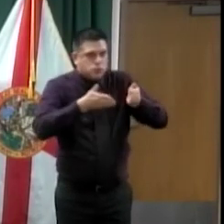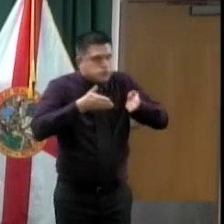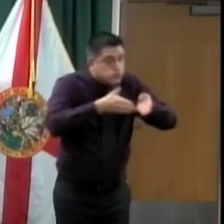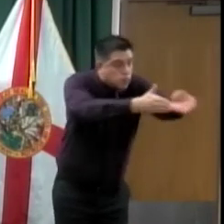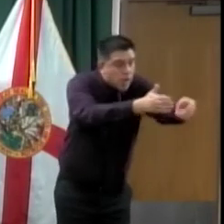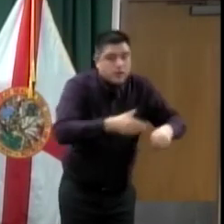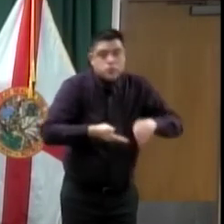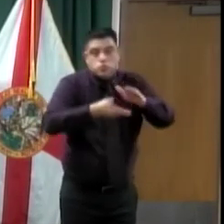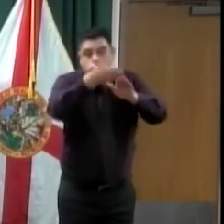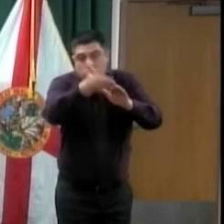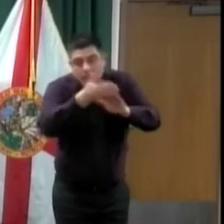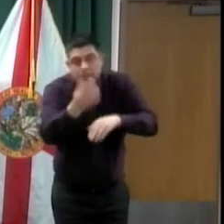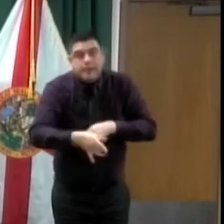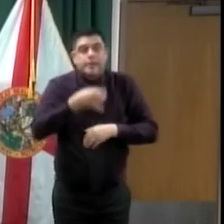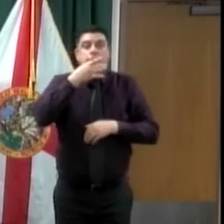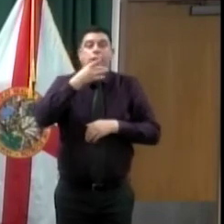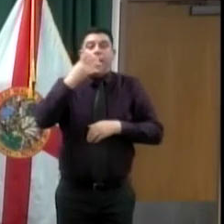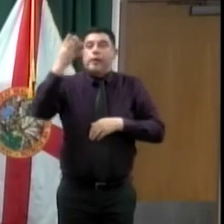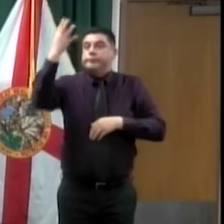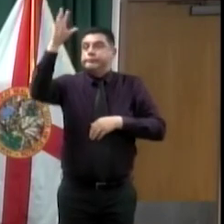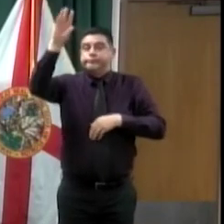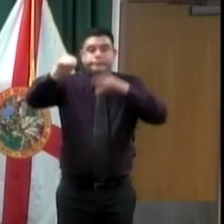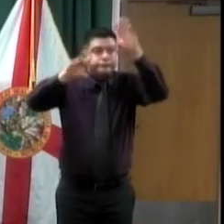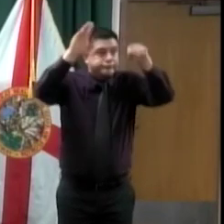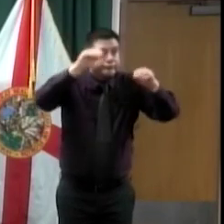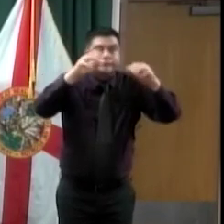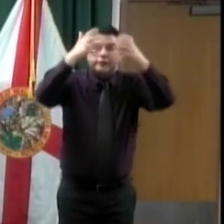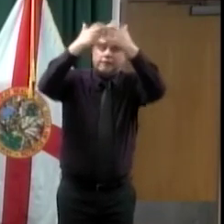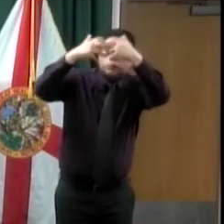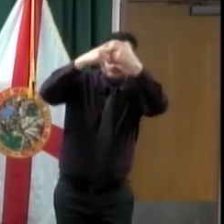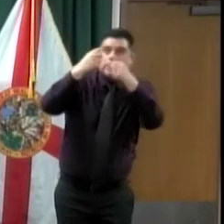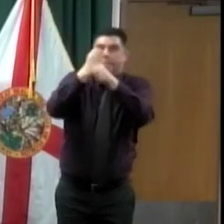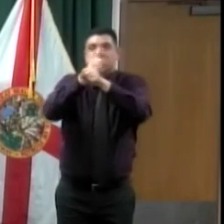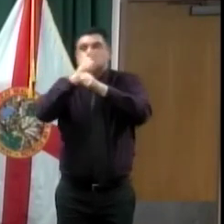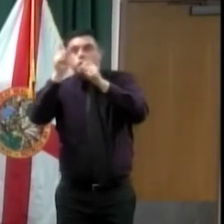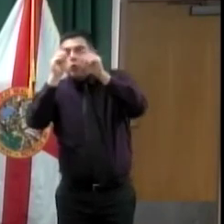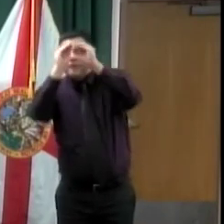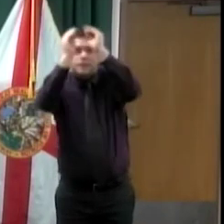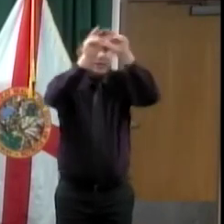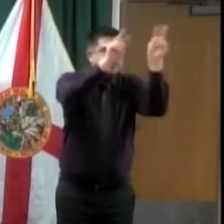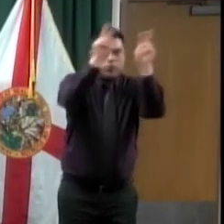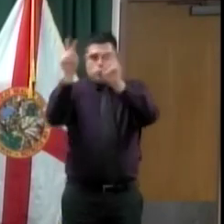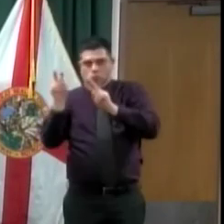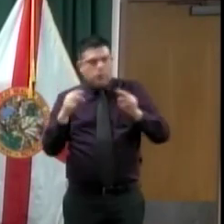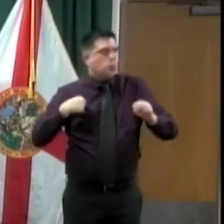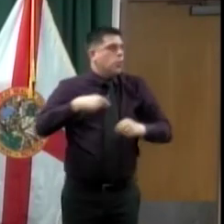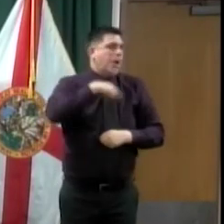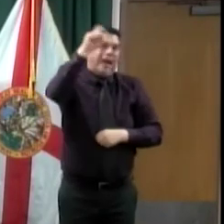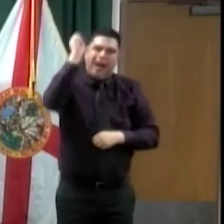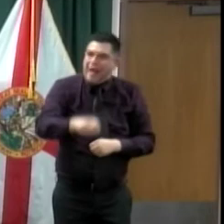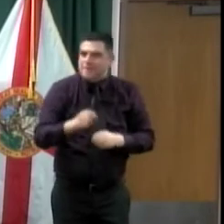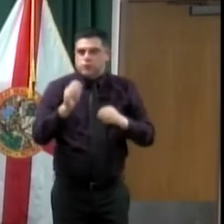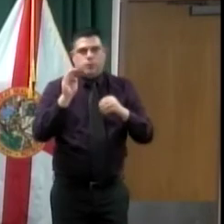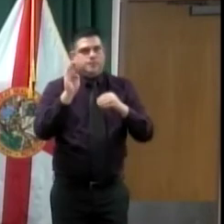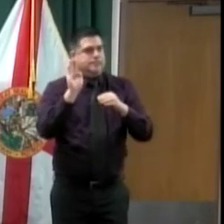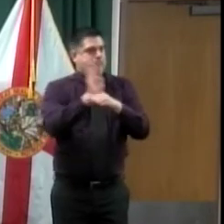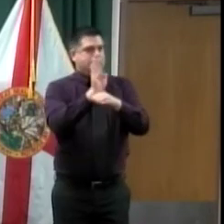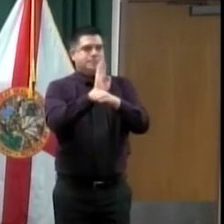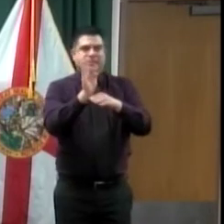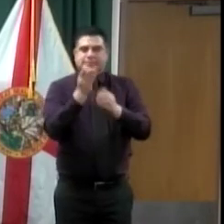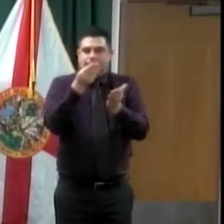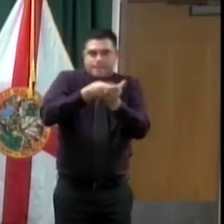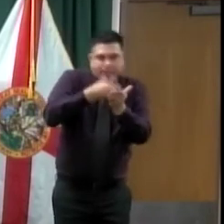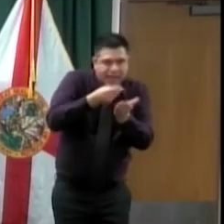help make a safe area. Your rental assistance is yet another. That may take a commission meeting to determine